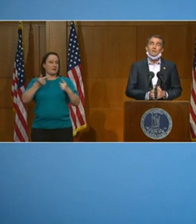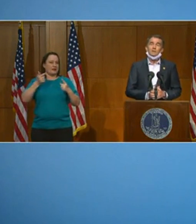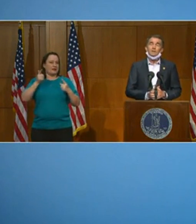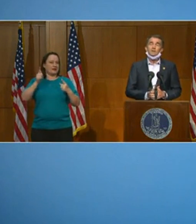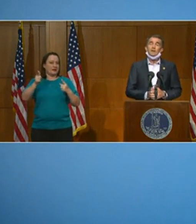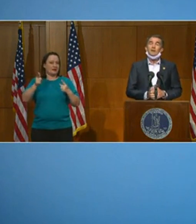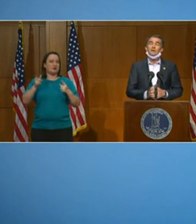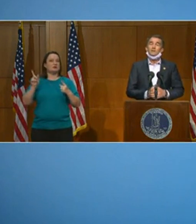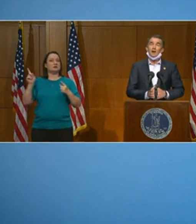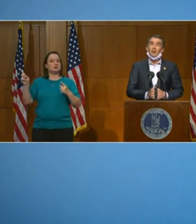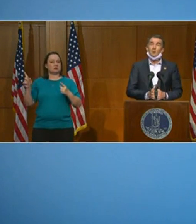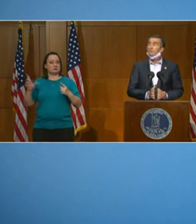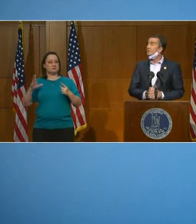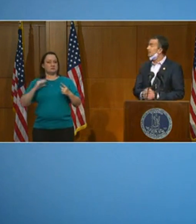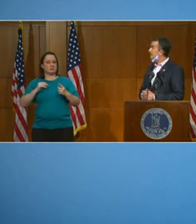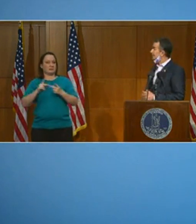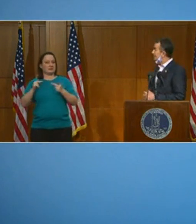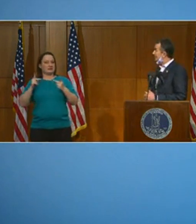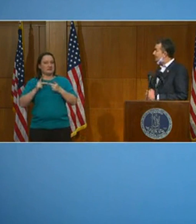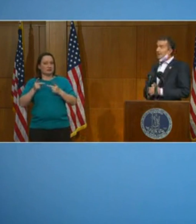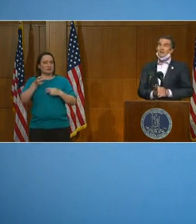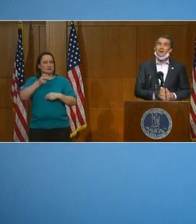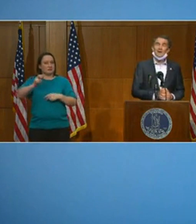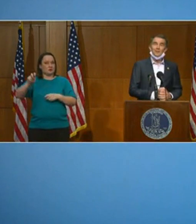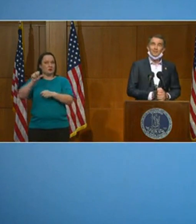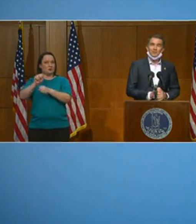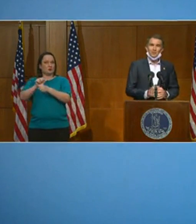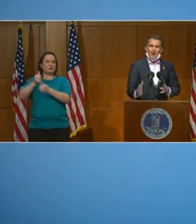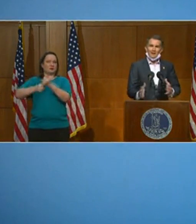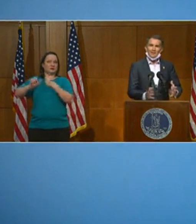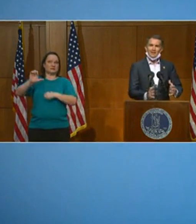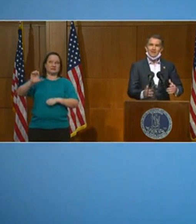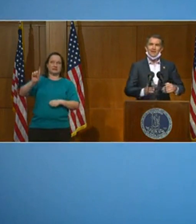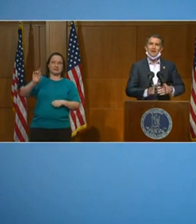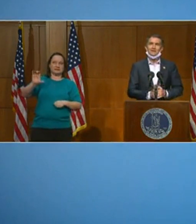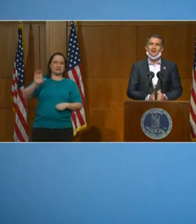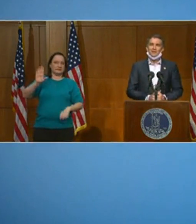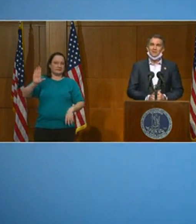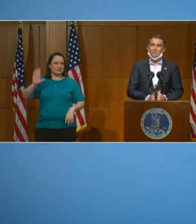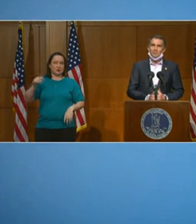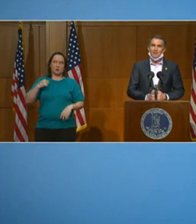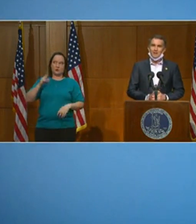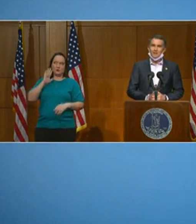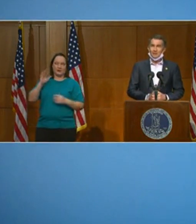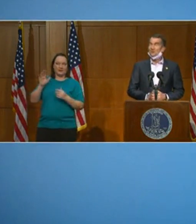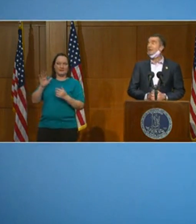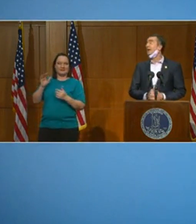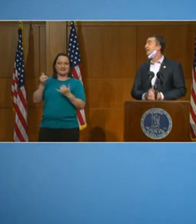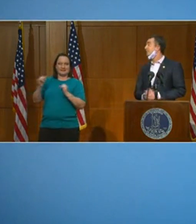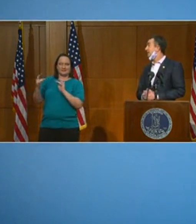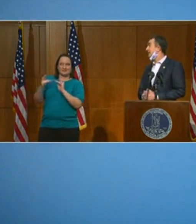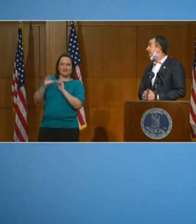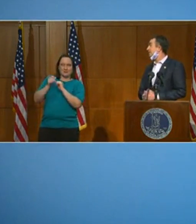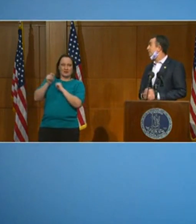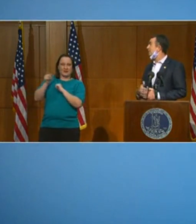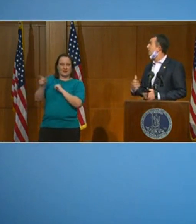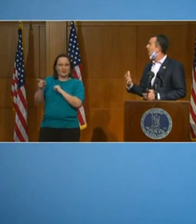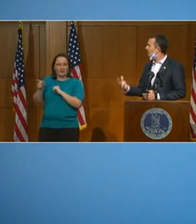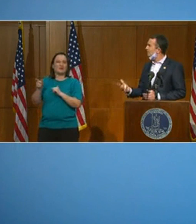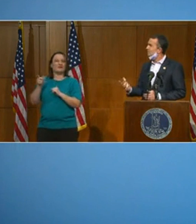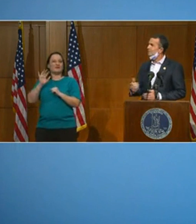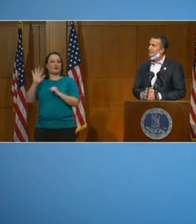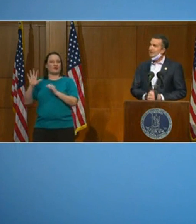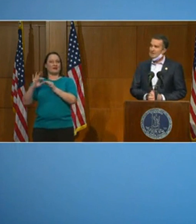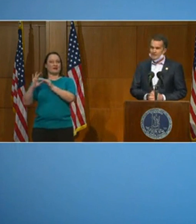she has taken a job with the CDC. So we will have that inside connection. But we certainly thank you, Karen, for